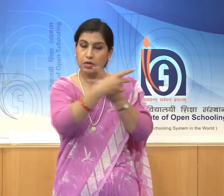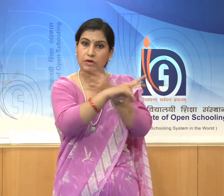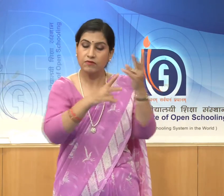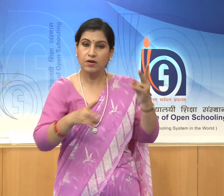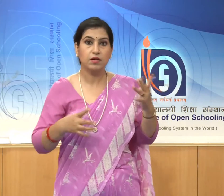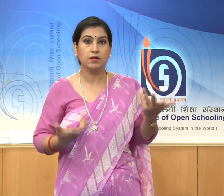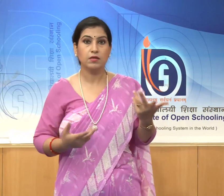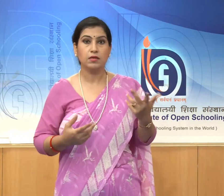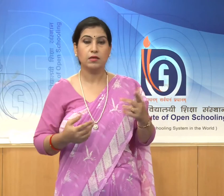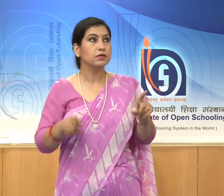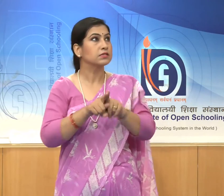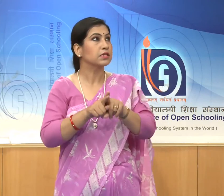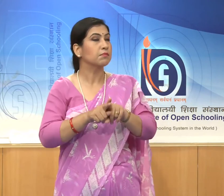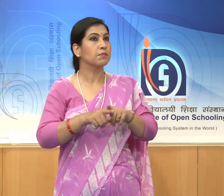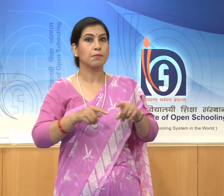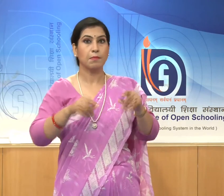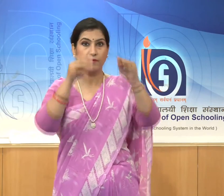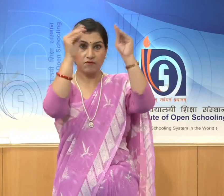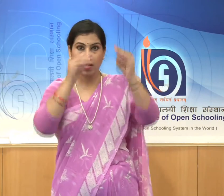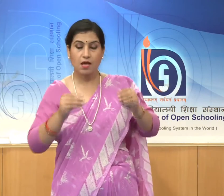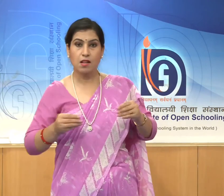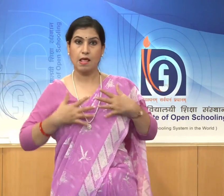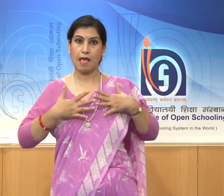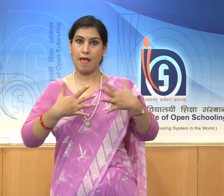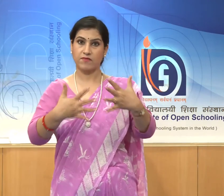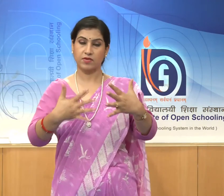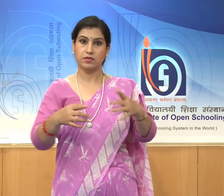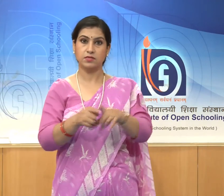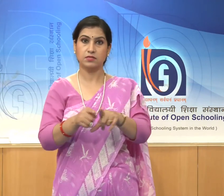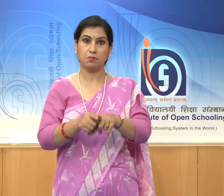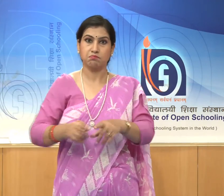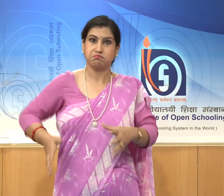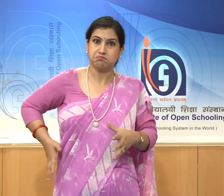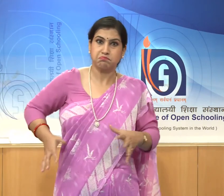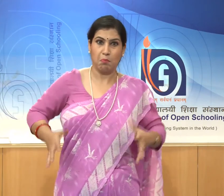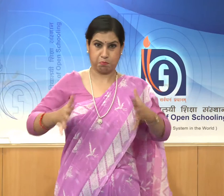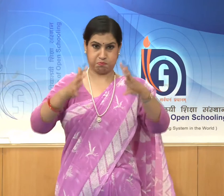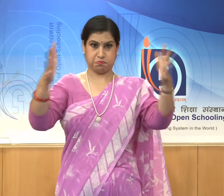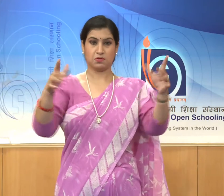breasts and buttocks, elaborate